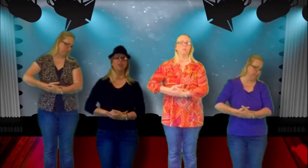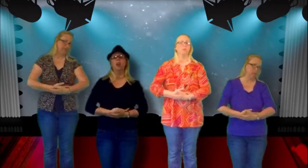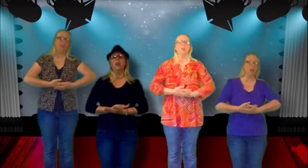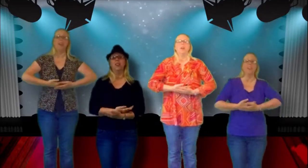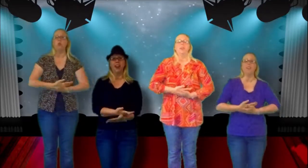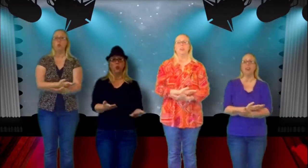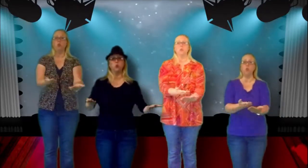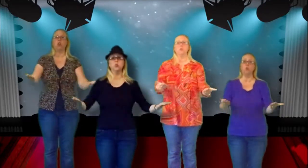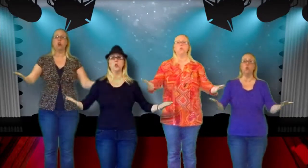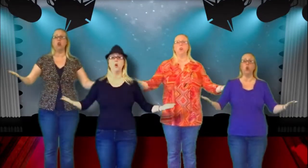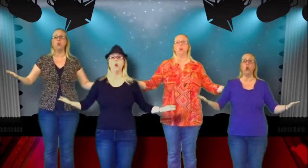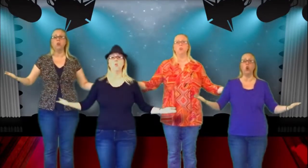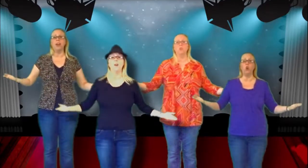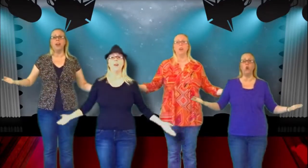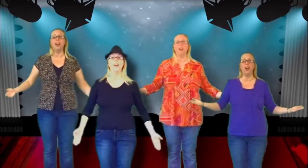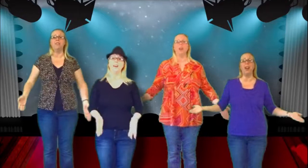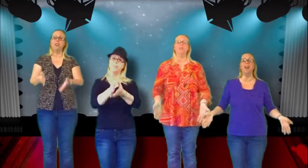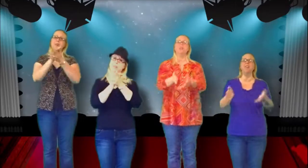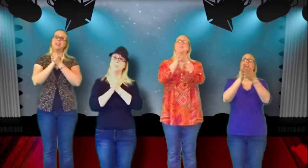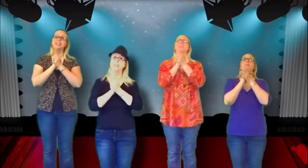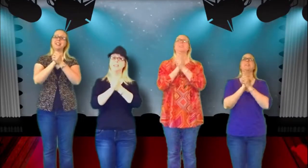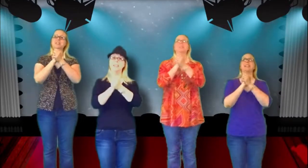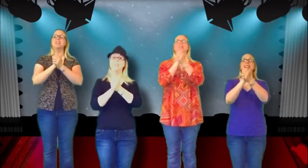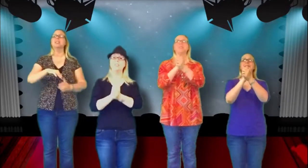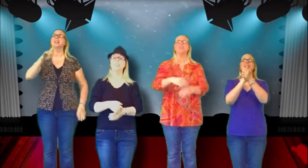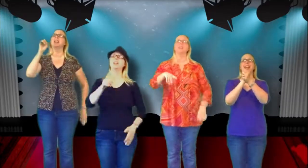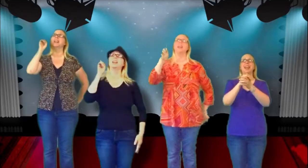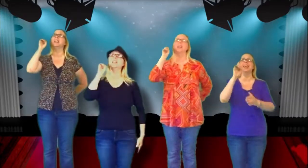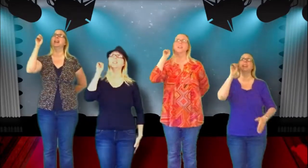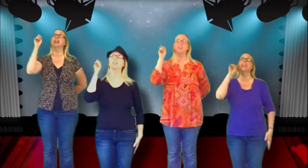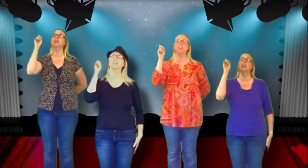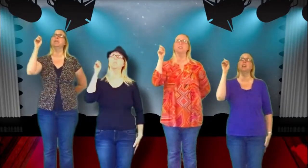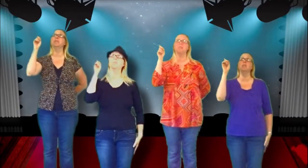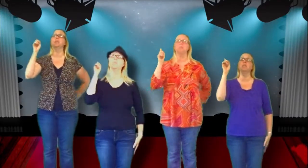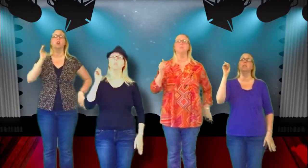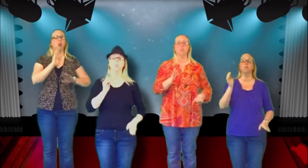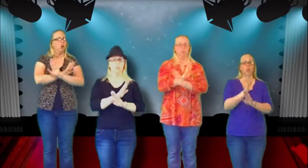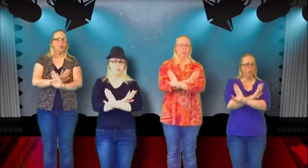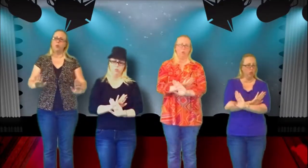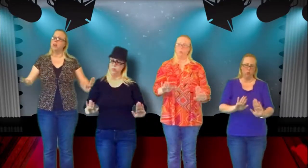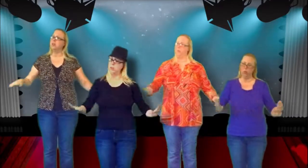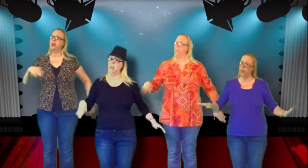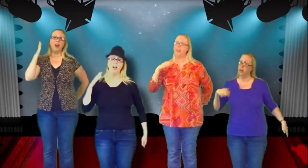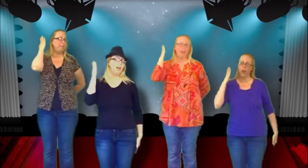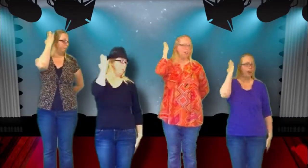That whosoever believes in Him will not